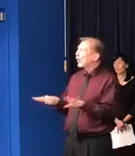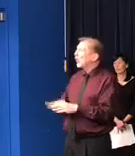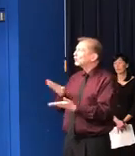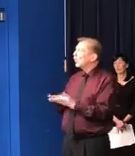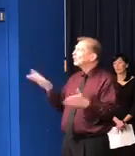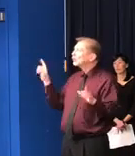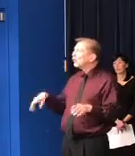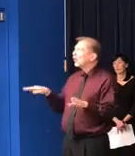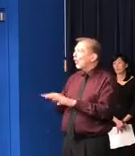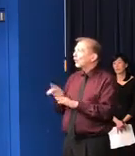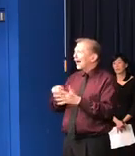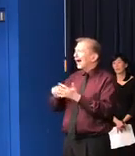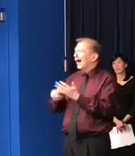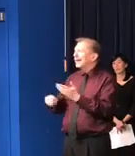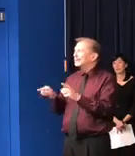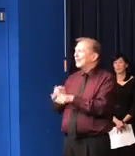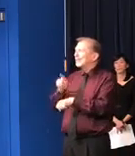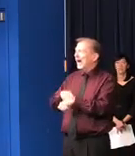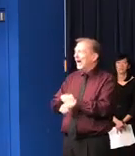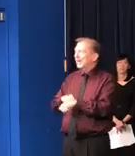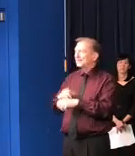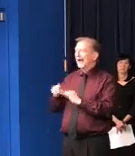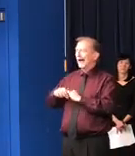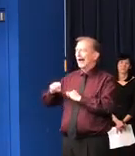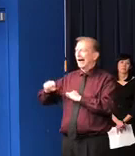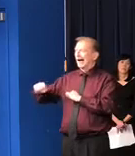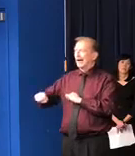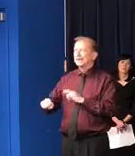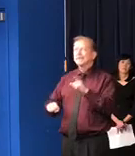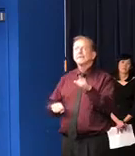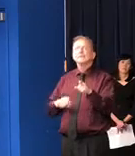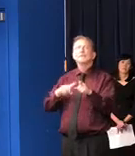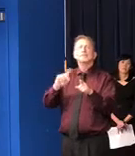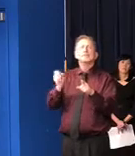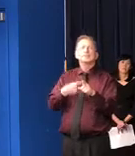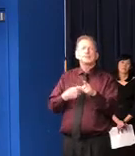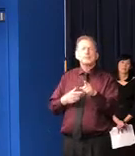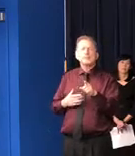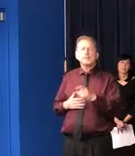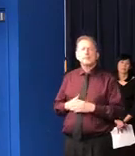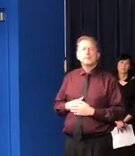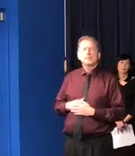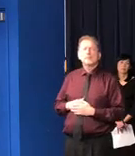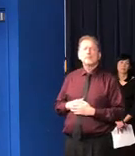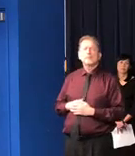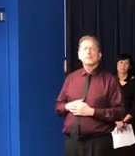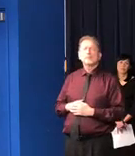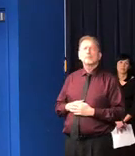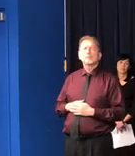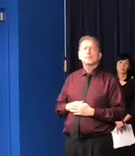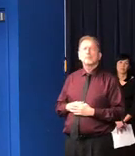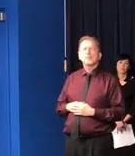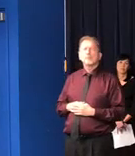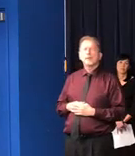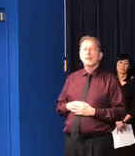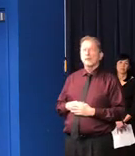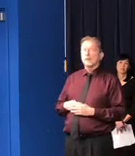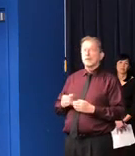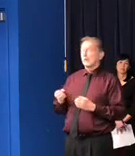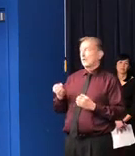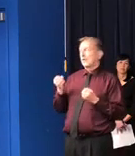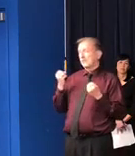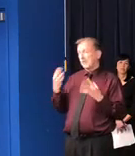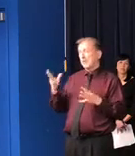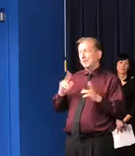necessary. Can we ask about testing? This lady, I'm sorry, this next lady here asked the question. Thank you, Governor. There's a large number of people who are homeless due to some